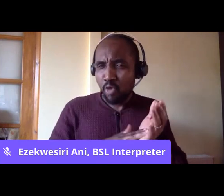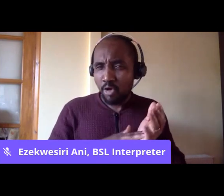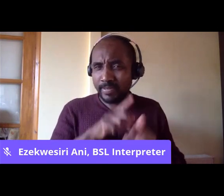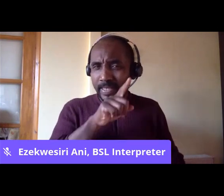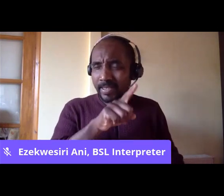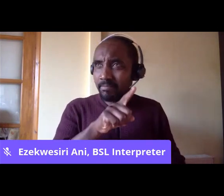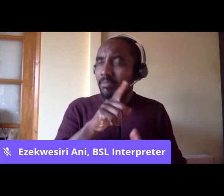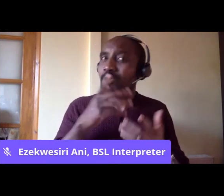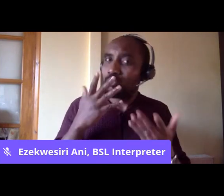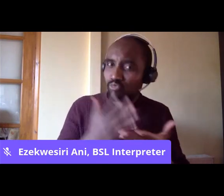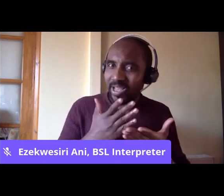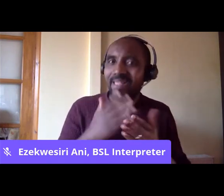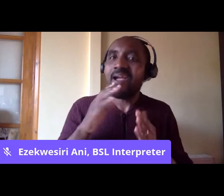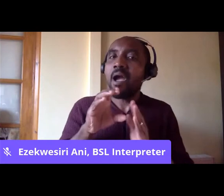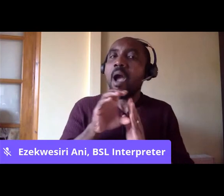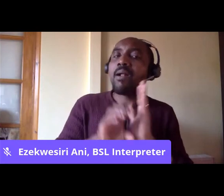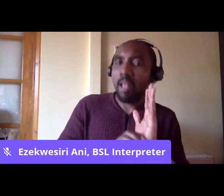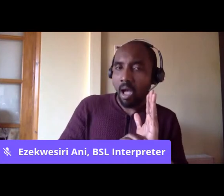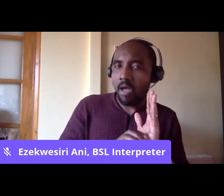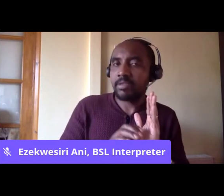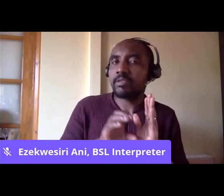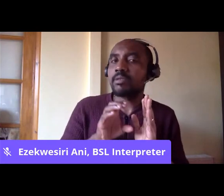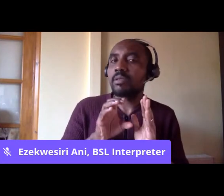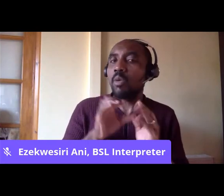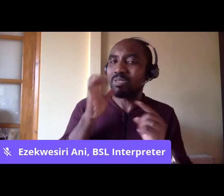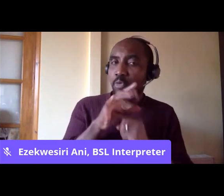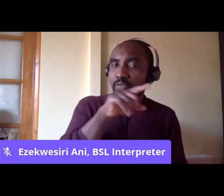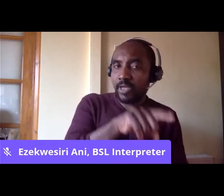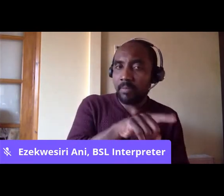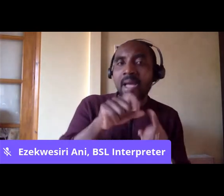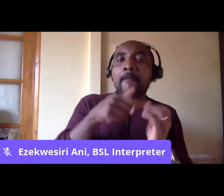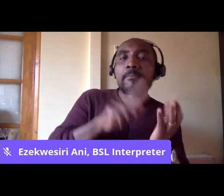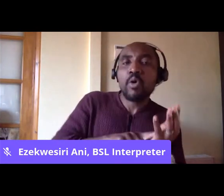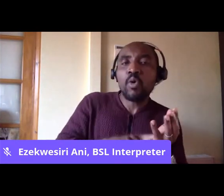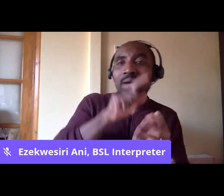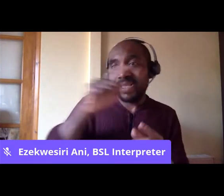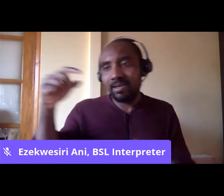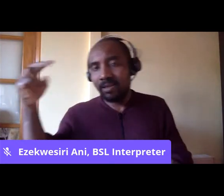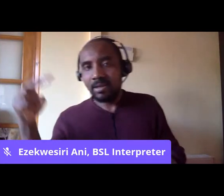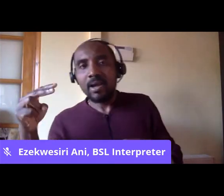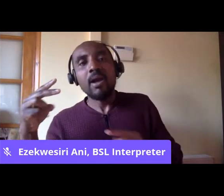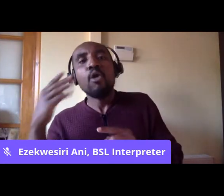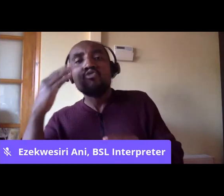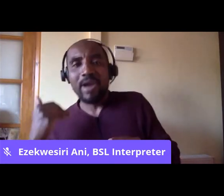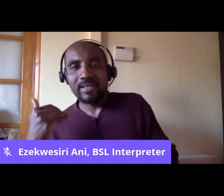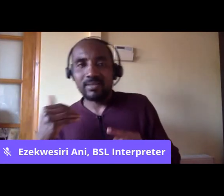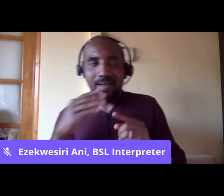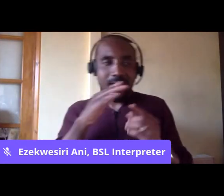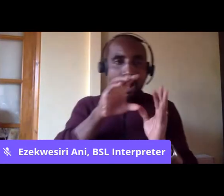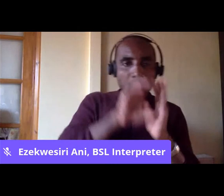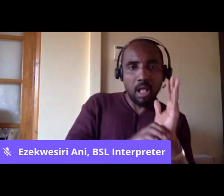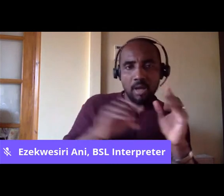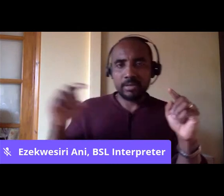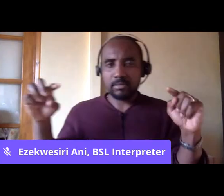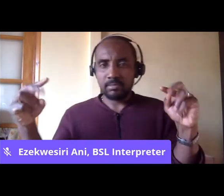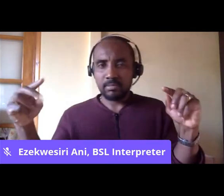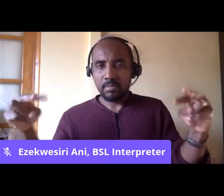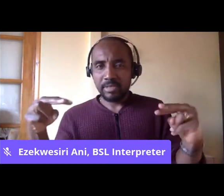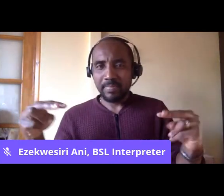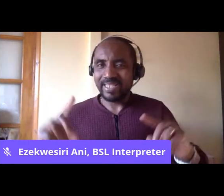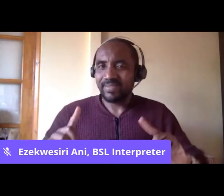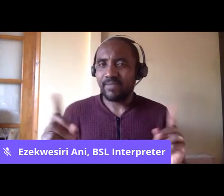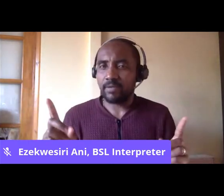class. And for Paul Stevenson, the big determinant was race. They just saw the world completely differently. And they also